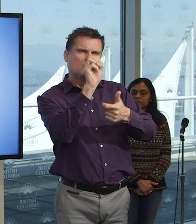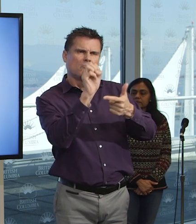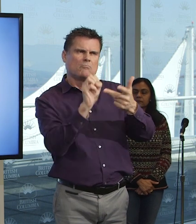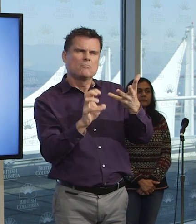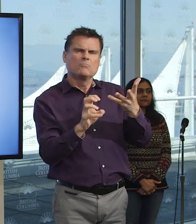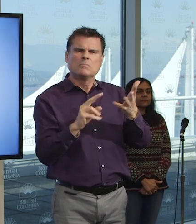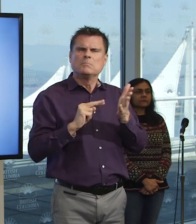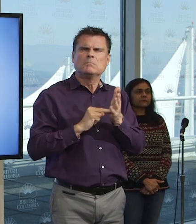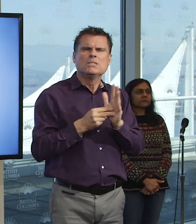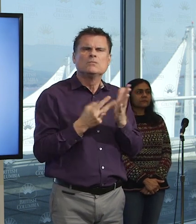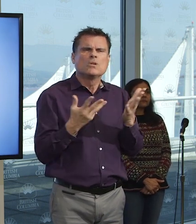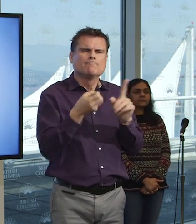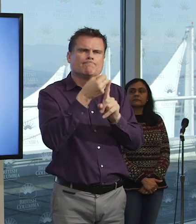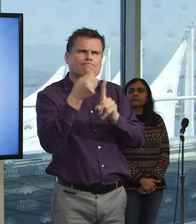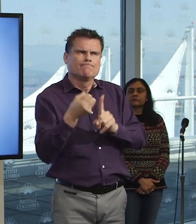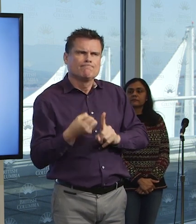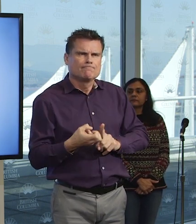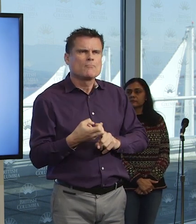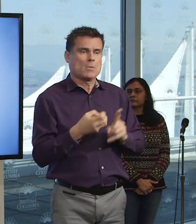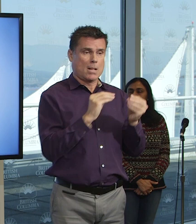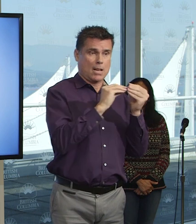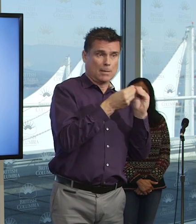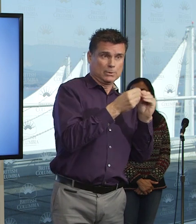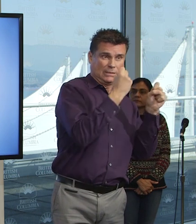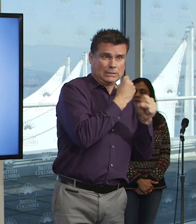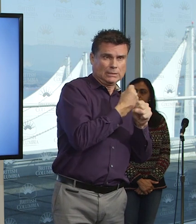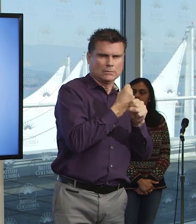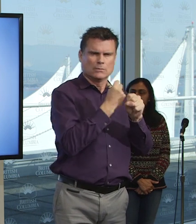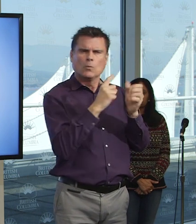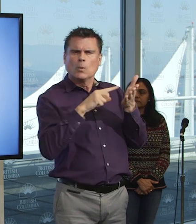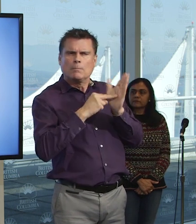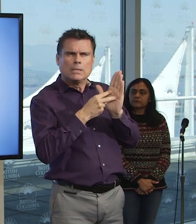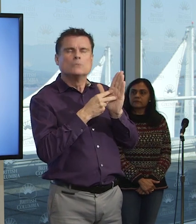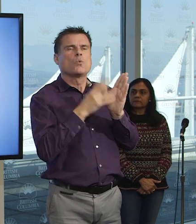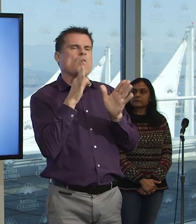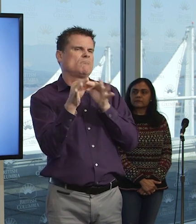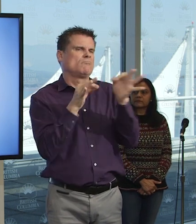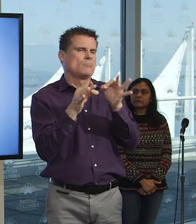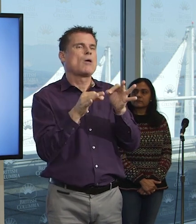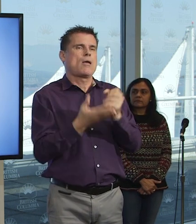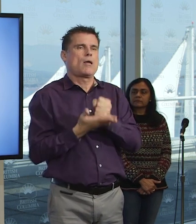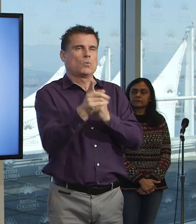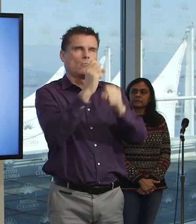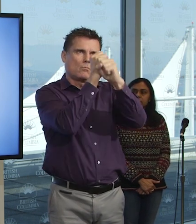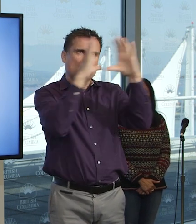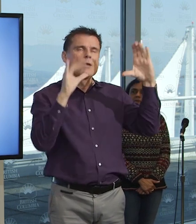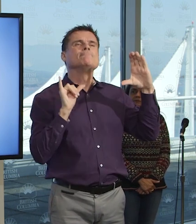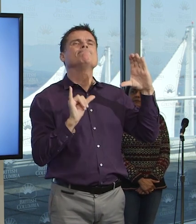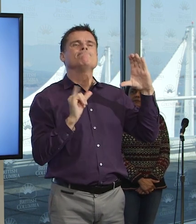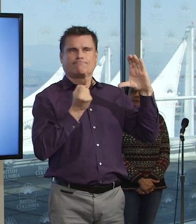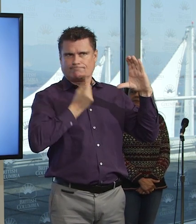to drive and to understand what's happening in our community. So to start with, we have 74